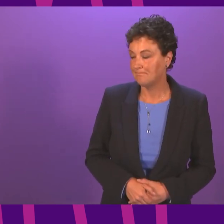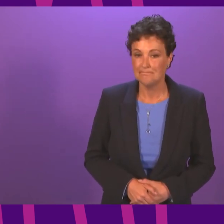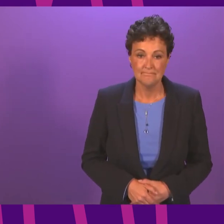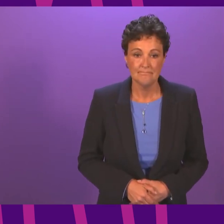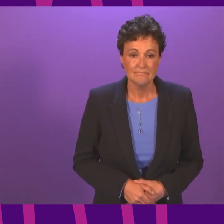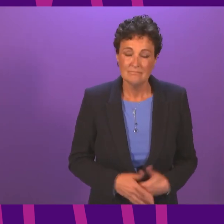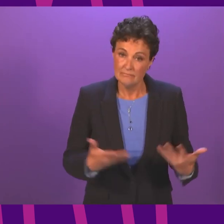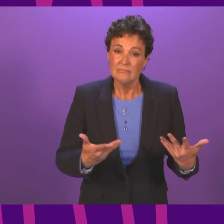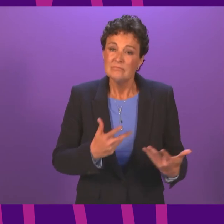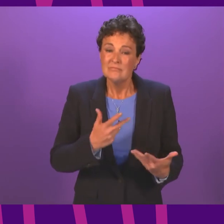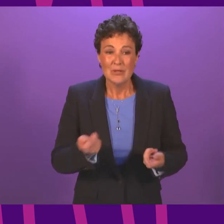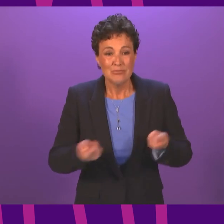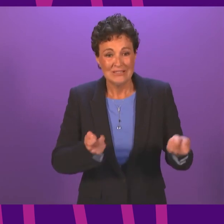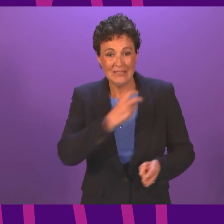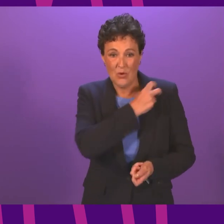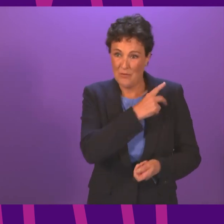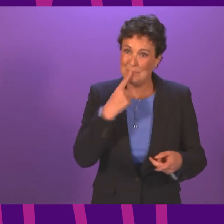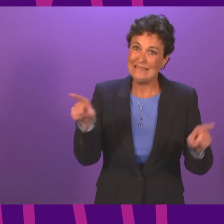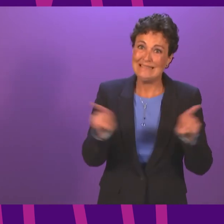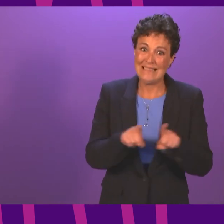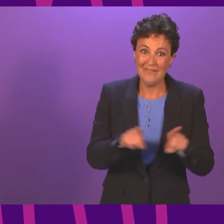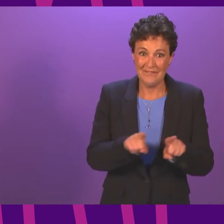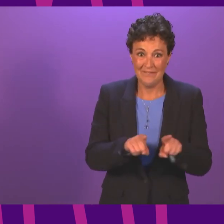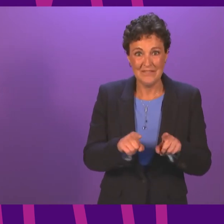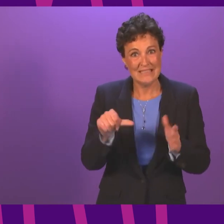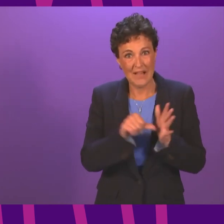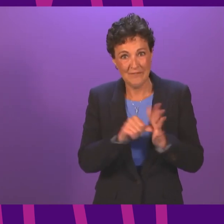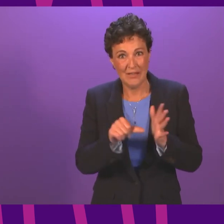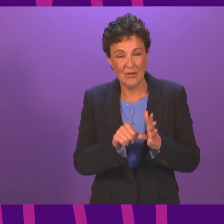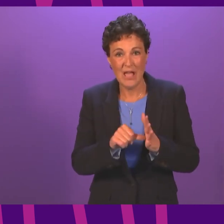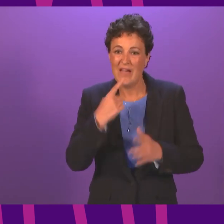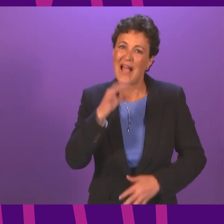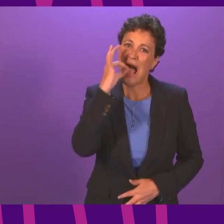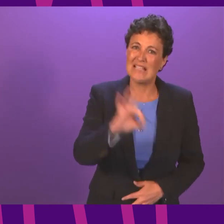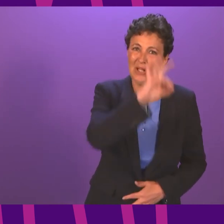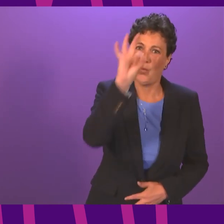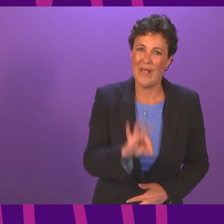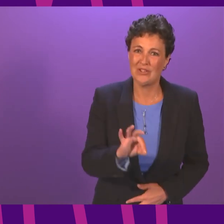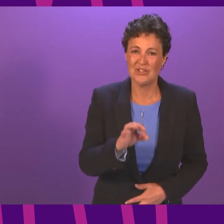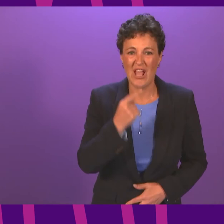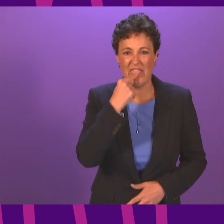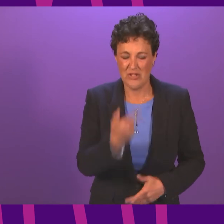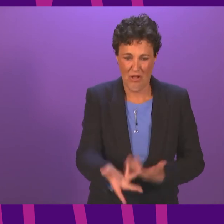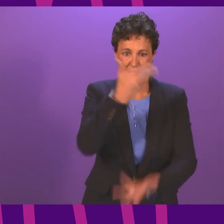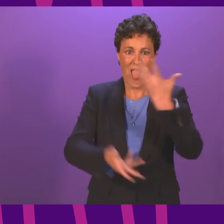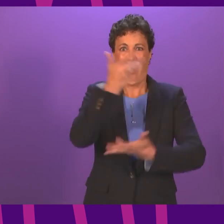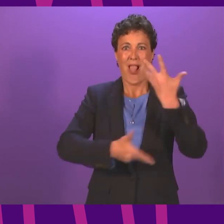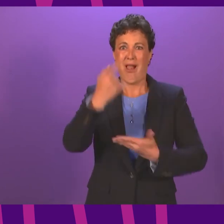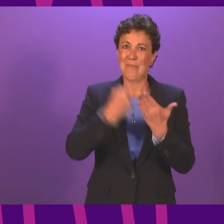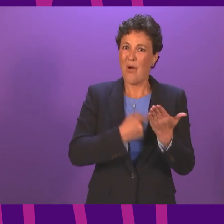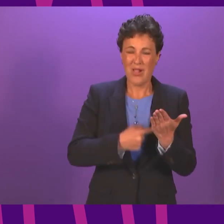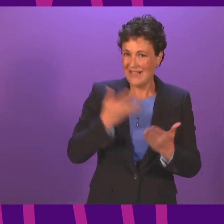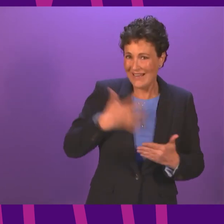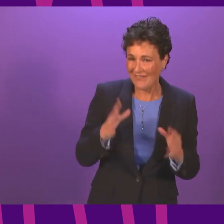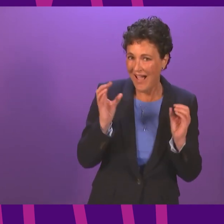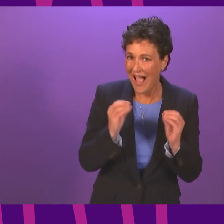it's going to be difficult topical questions if a member like me asks a question about remand and I get a whole policy issue which I